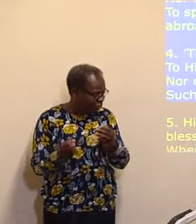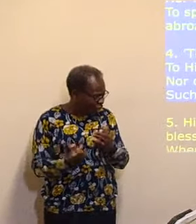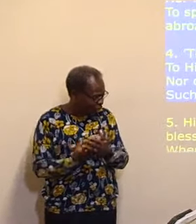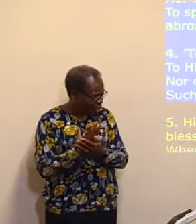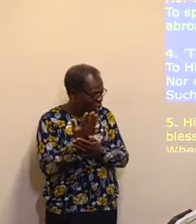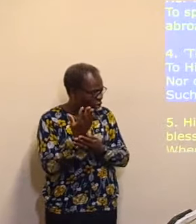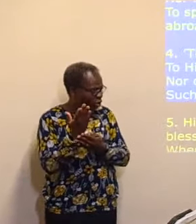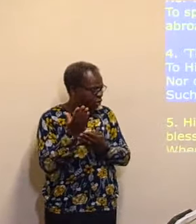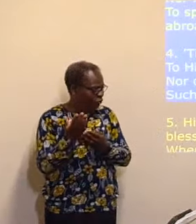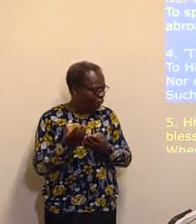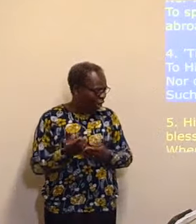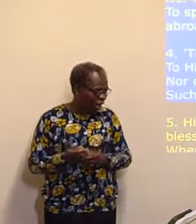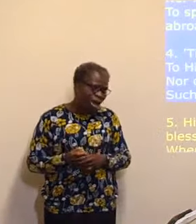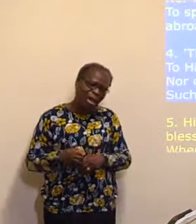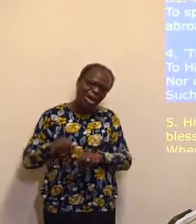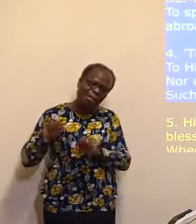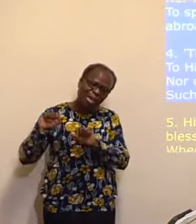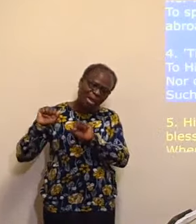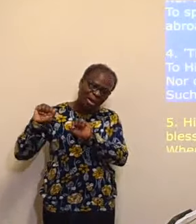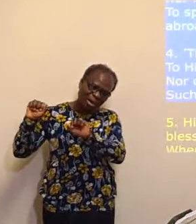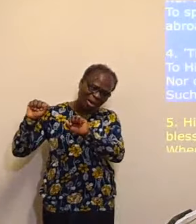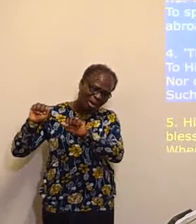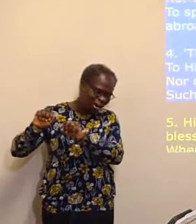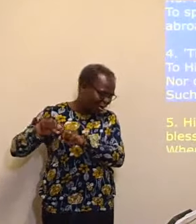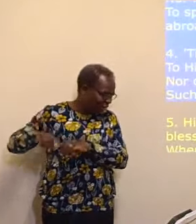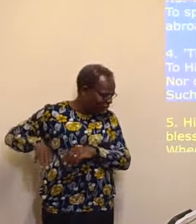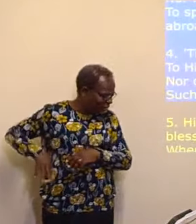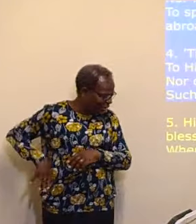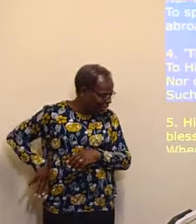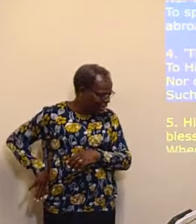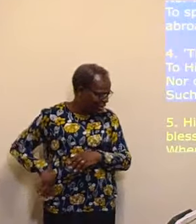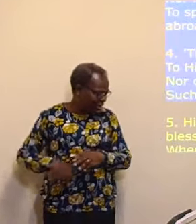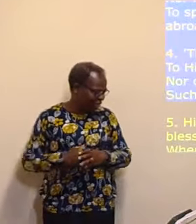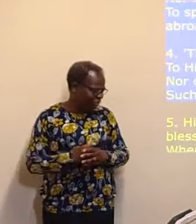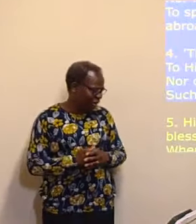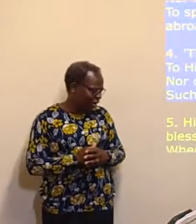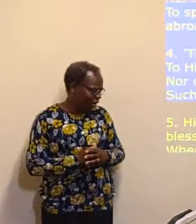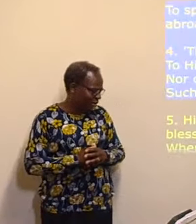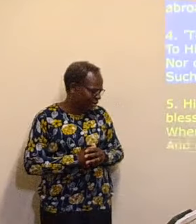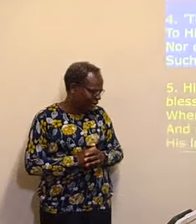God certainly sought.